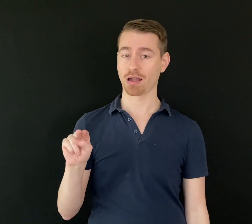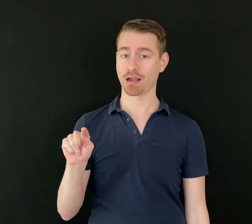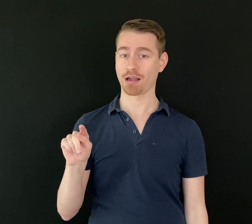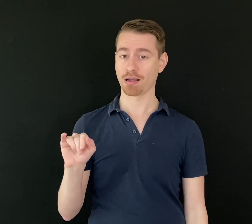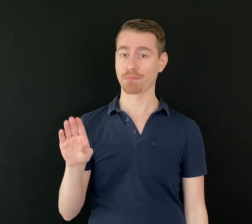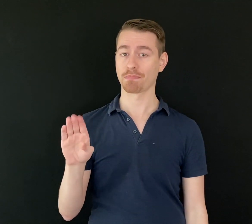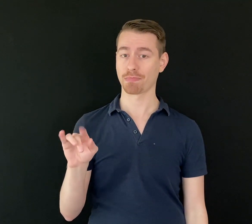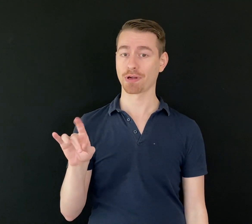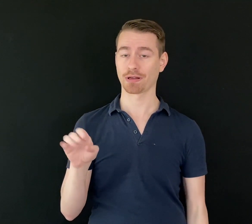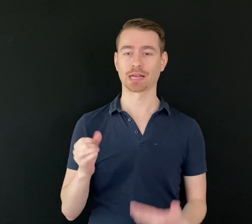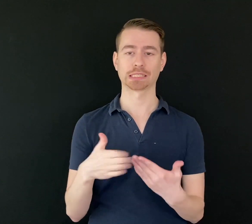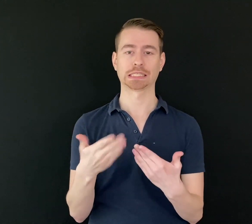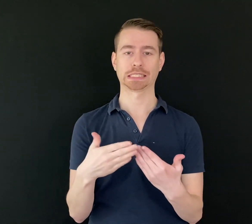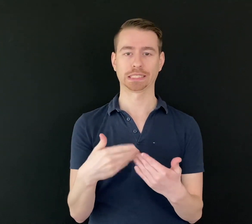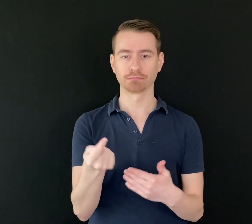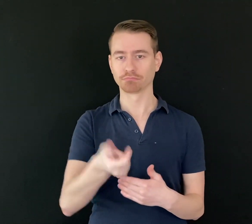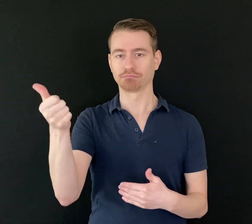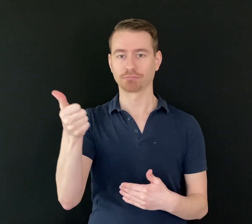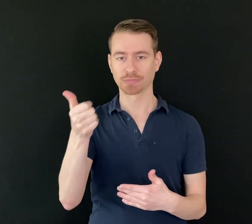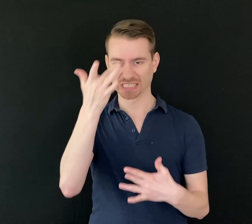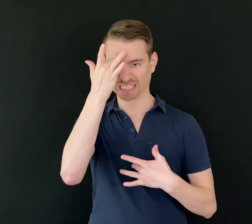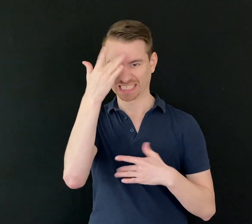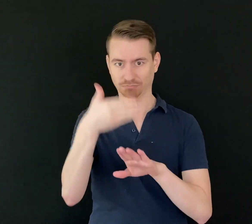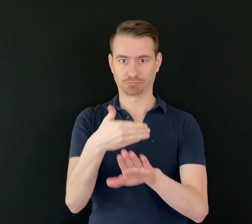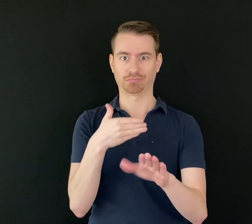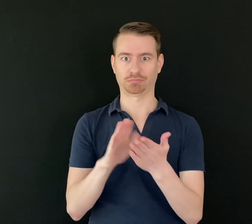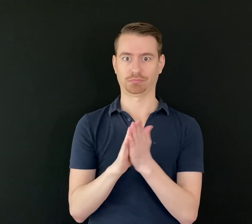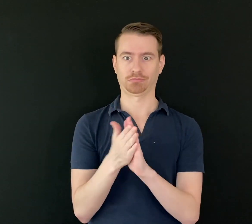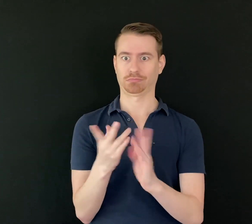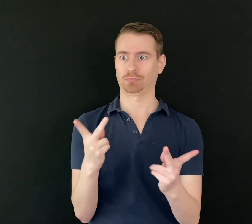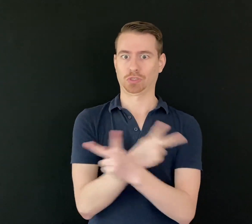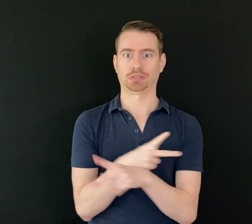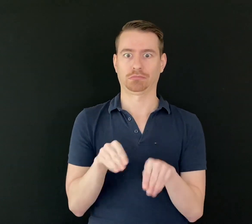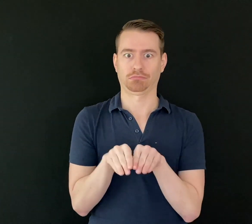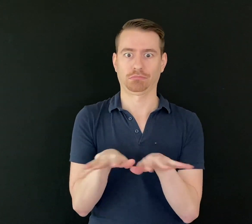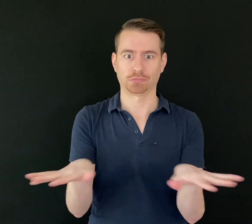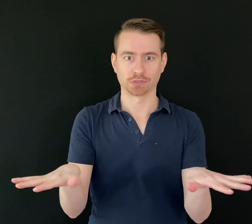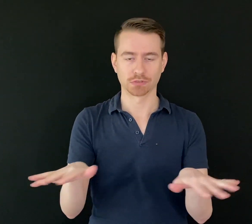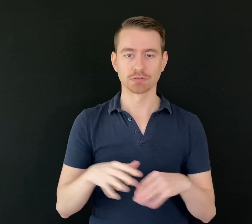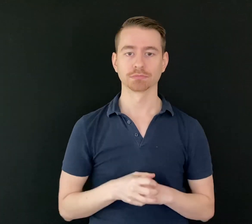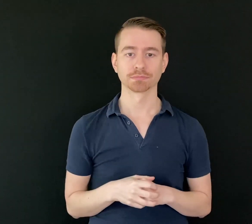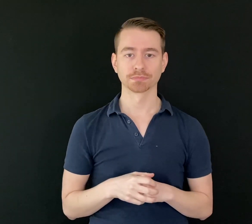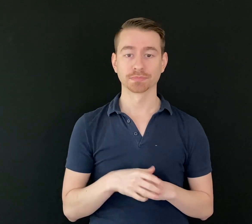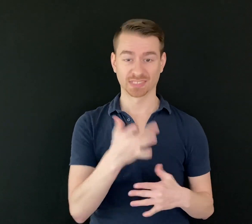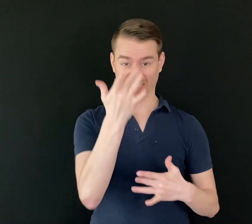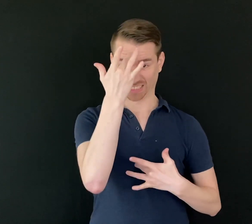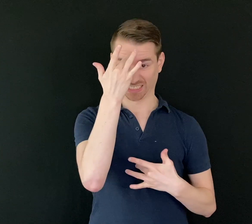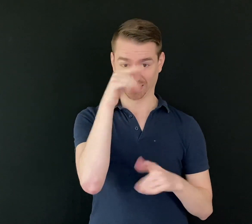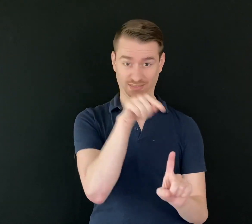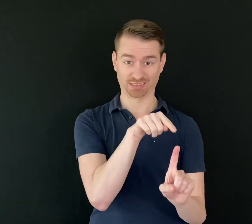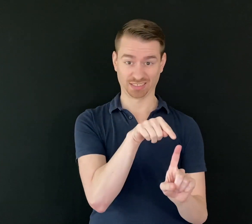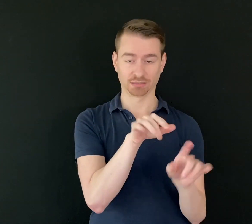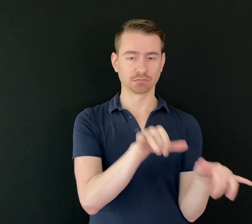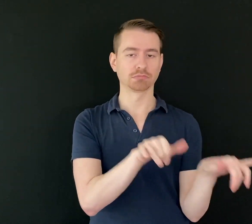This second time around, your antibodies can stop the spread of this disease before it gets worse. It's the same thing with COVID.